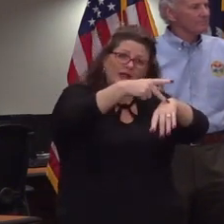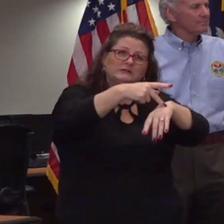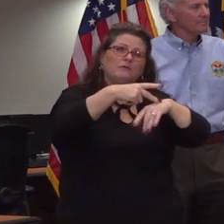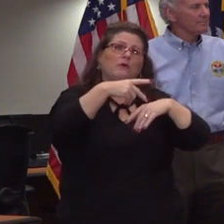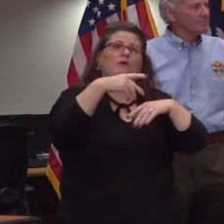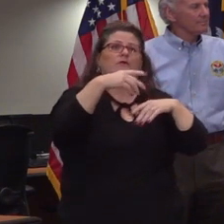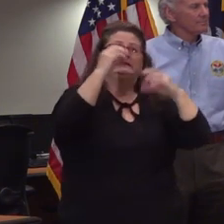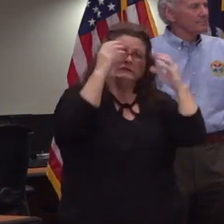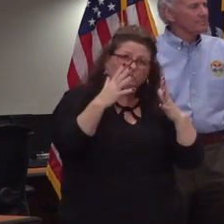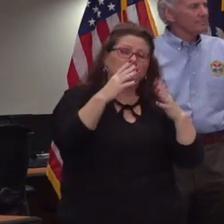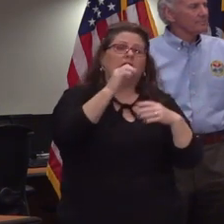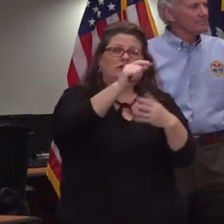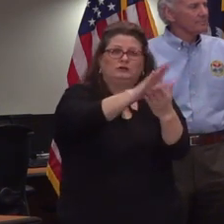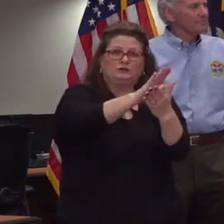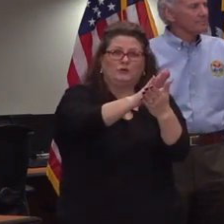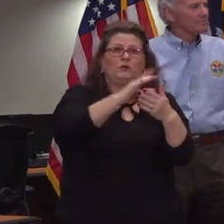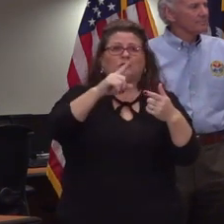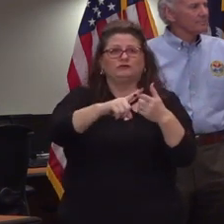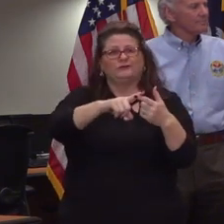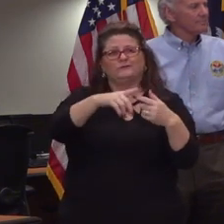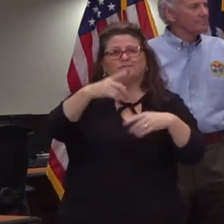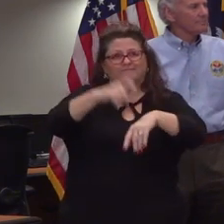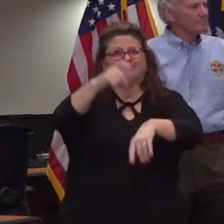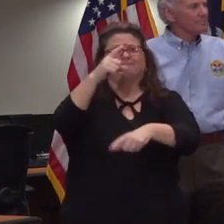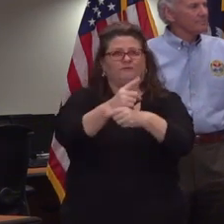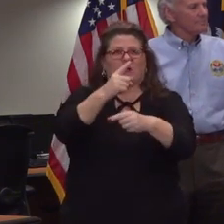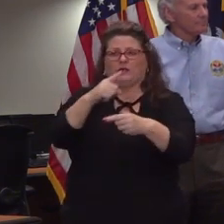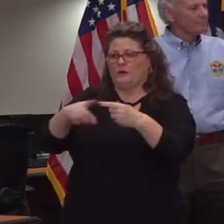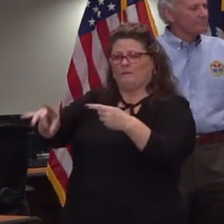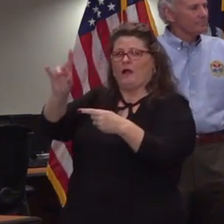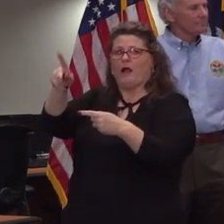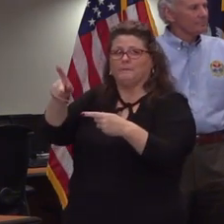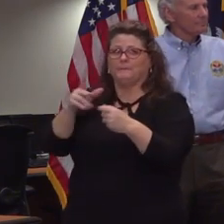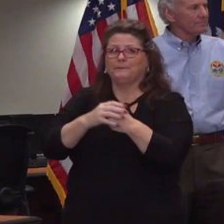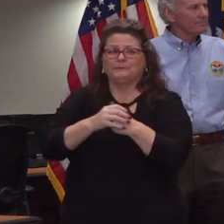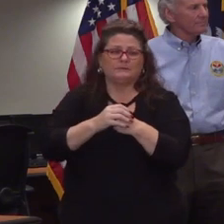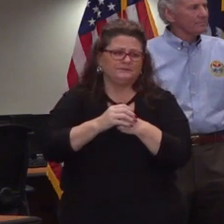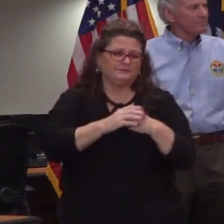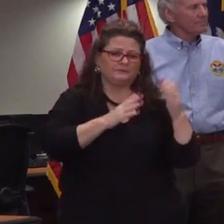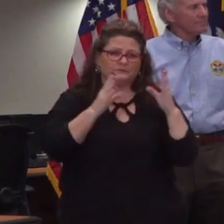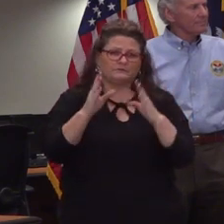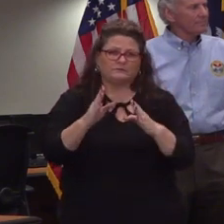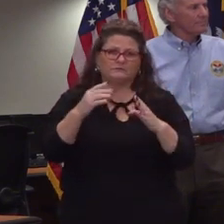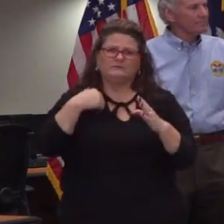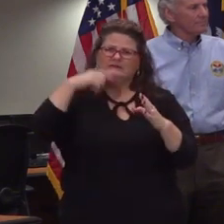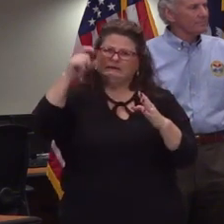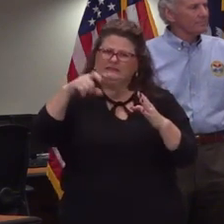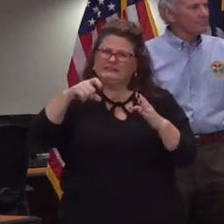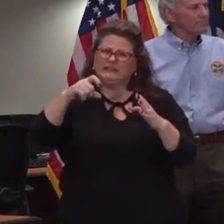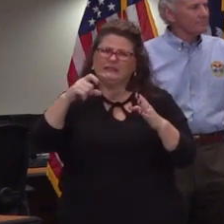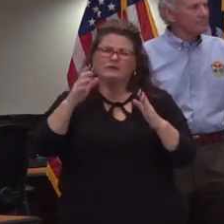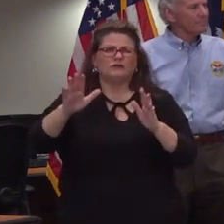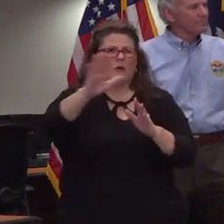way to for you to be able to come and pick those up i would like to say that we do need some really good